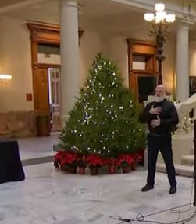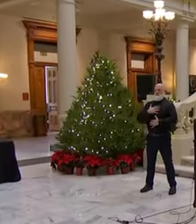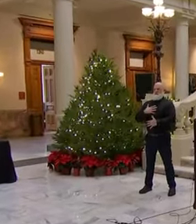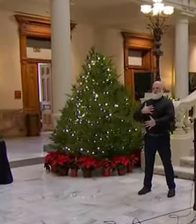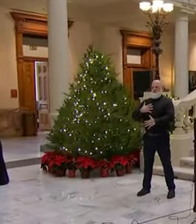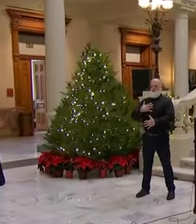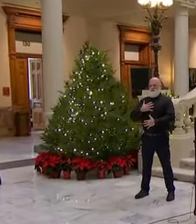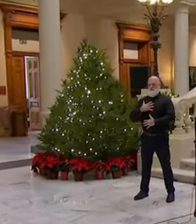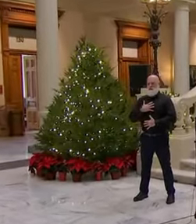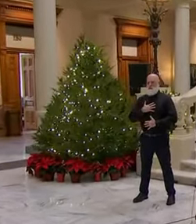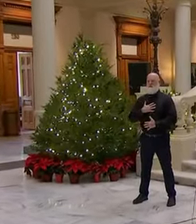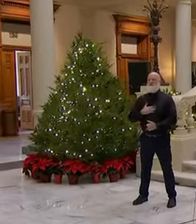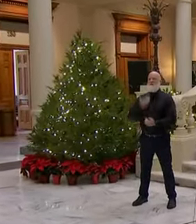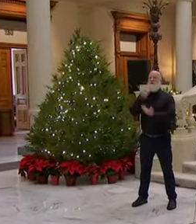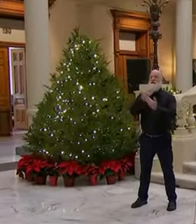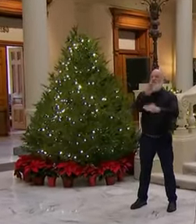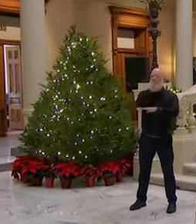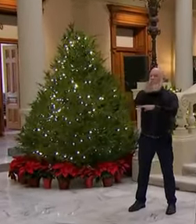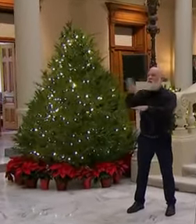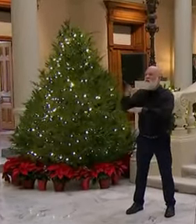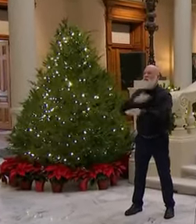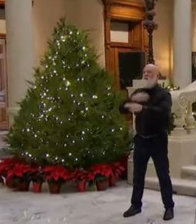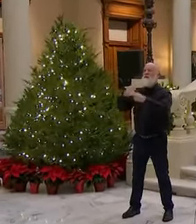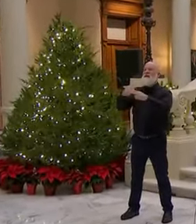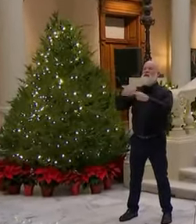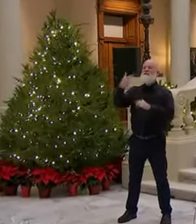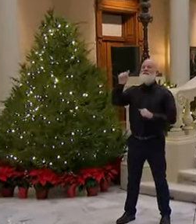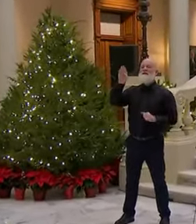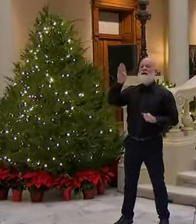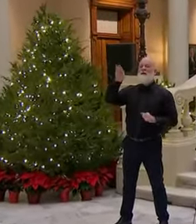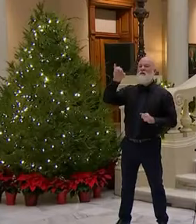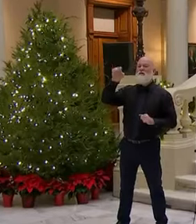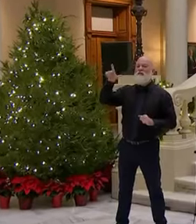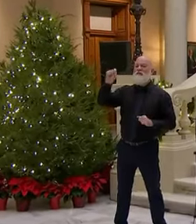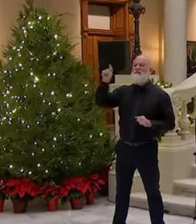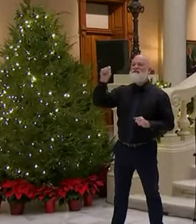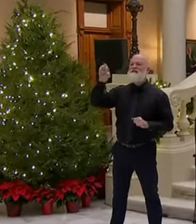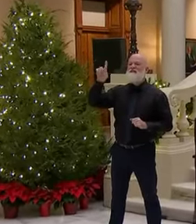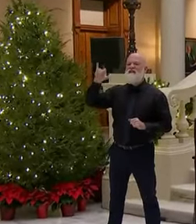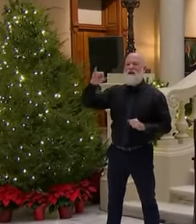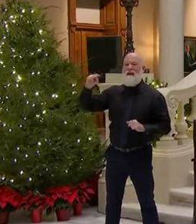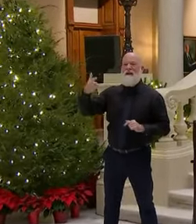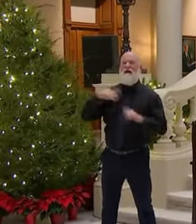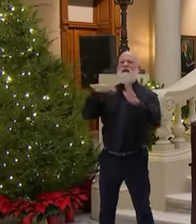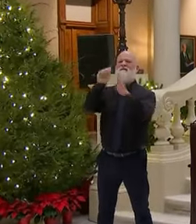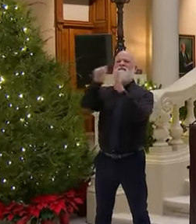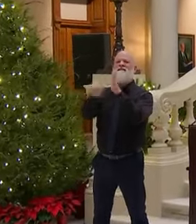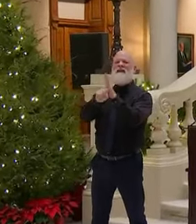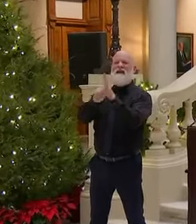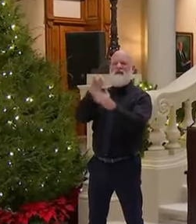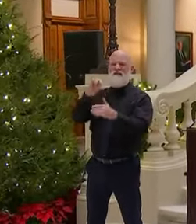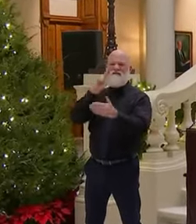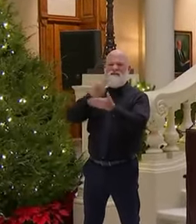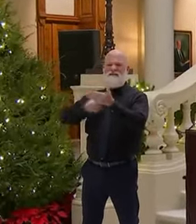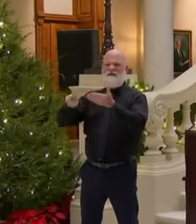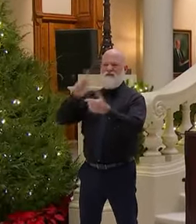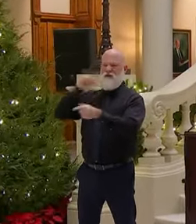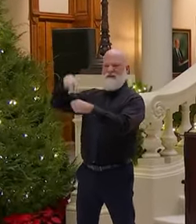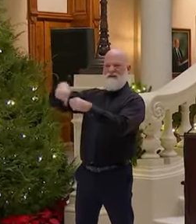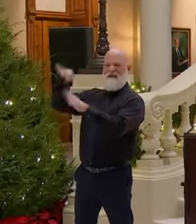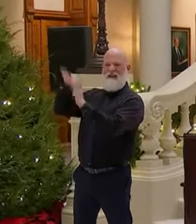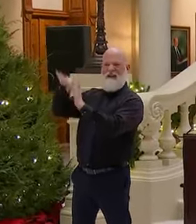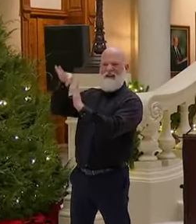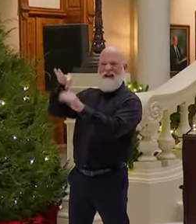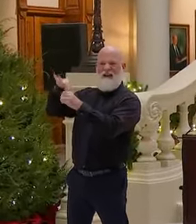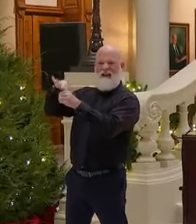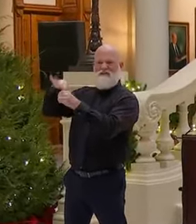Good afternoon. My name is Gabriel Sterling. the Boating System Implementation Manager for the state of Georgia. And just to give all a